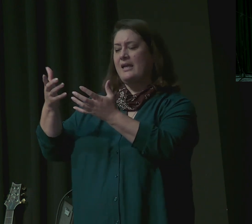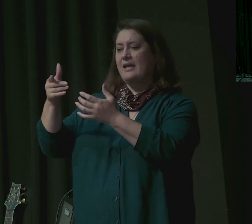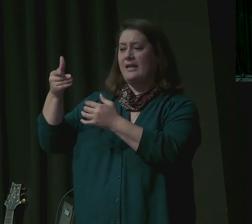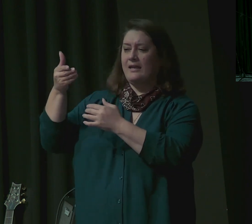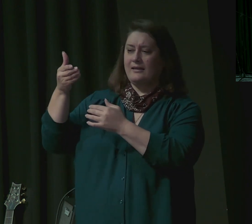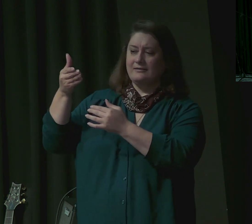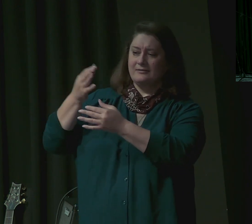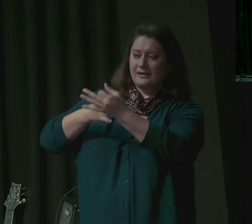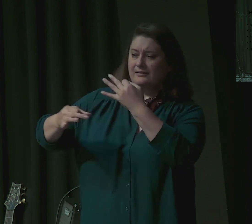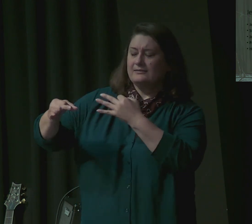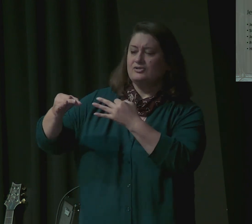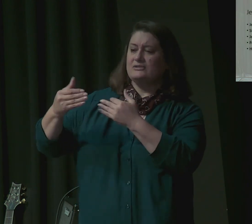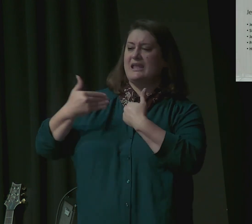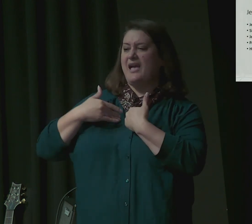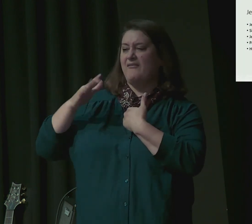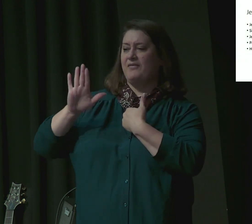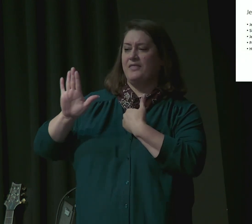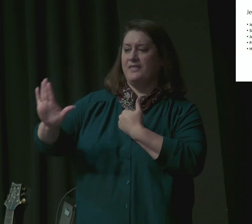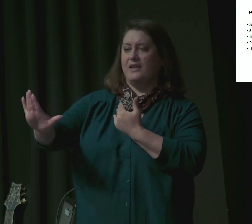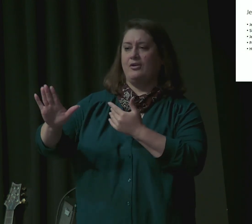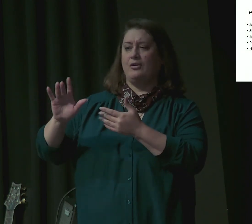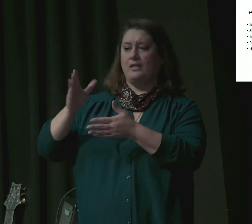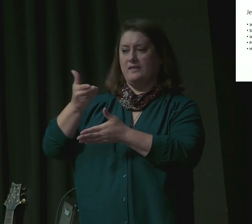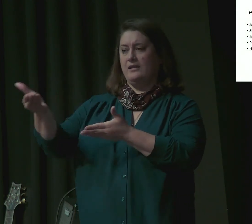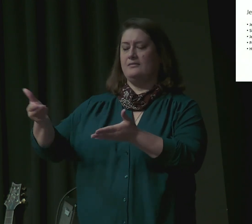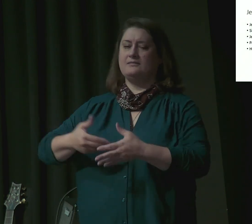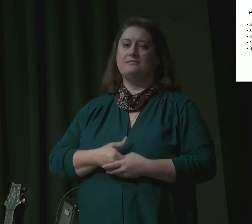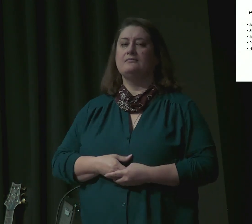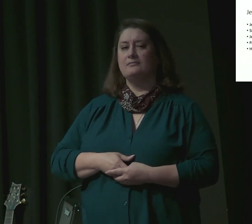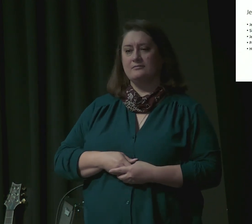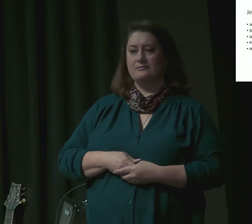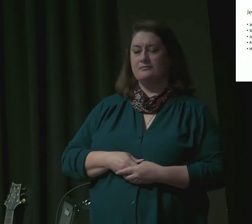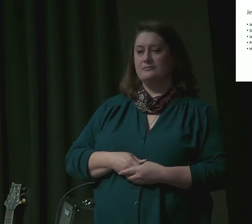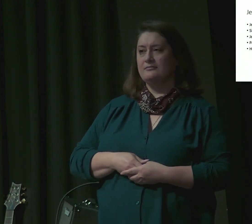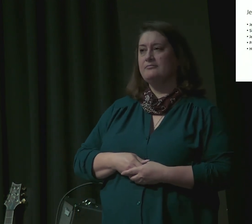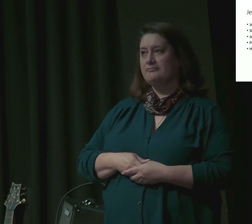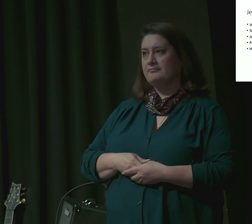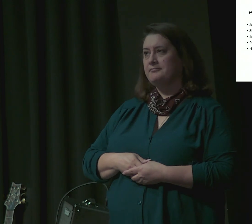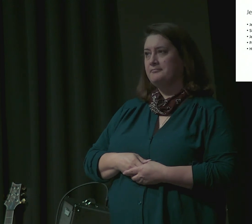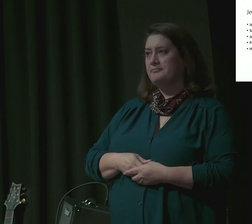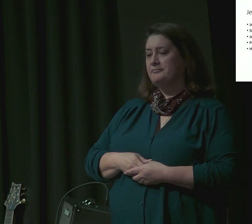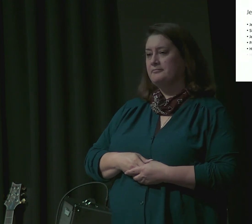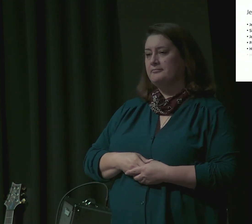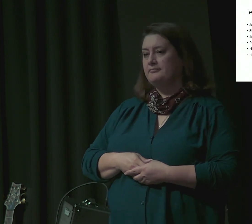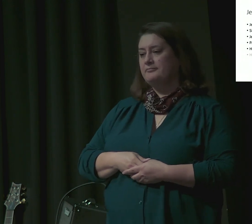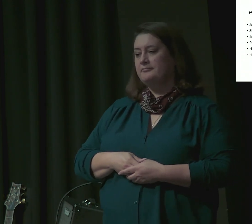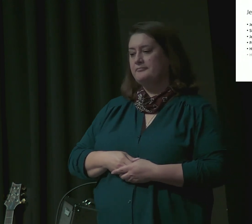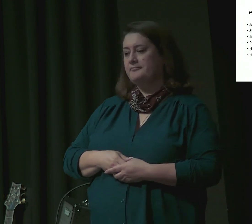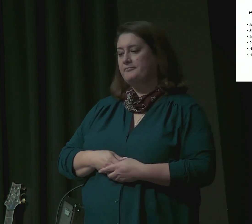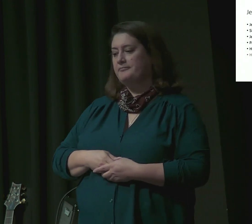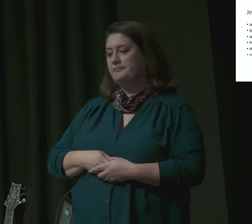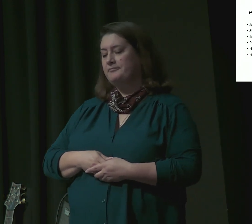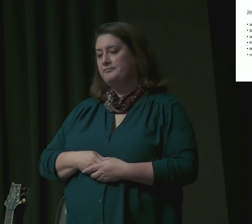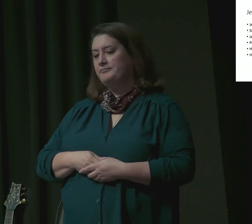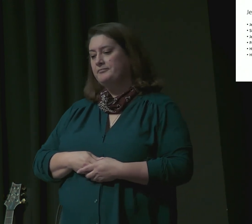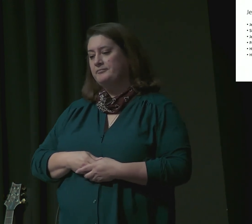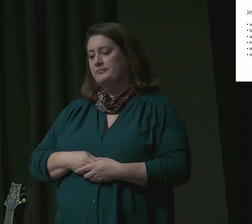so here's the great test for all of us how would Joseph's brothers respond